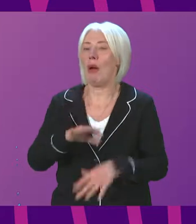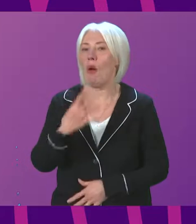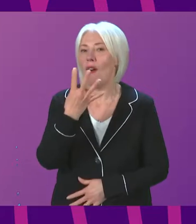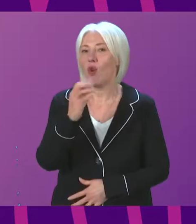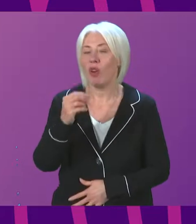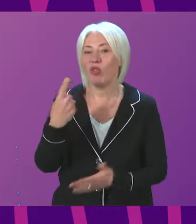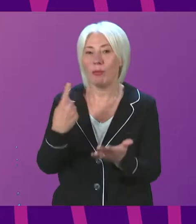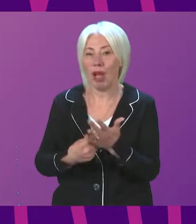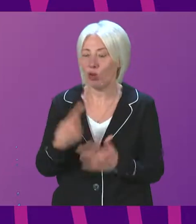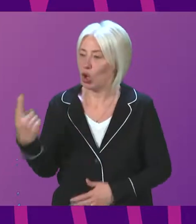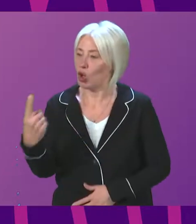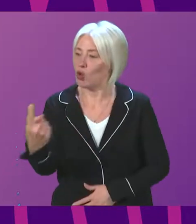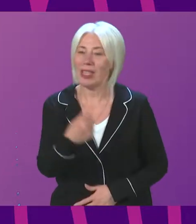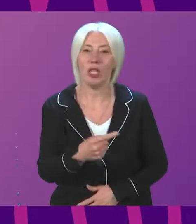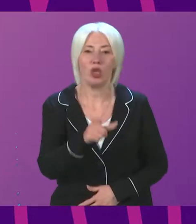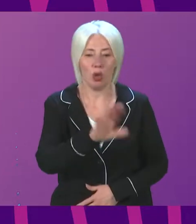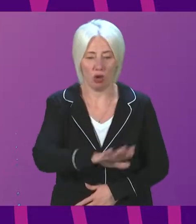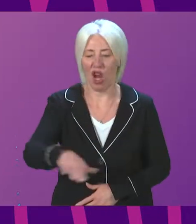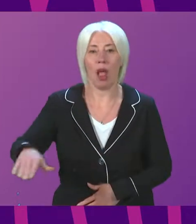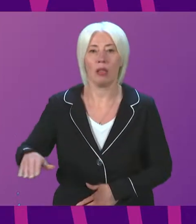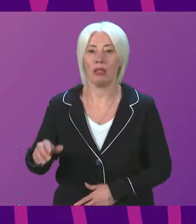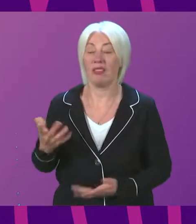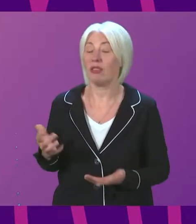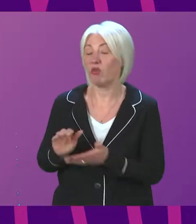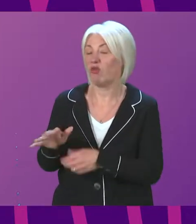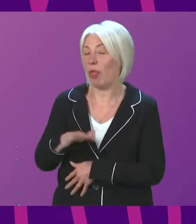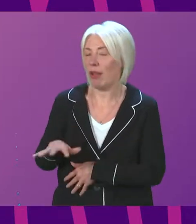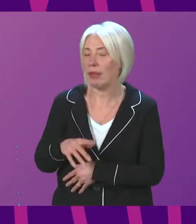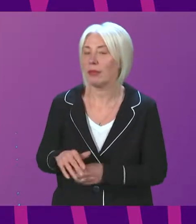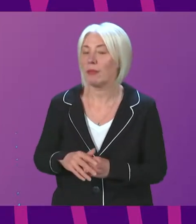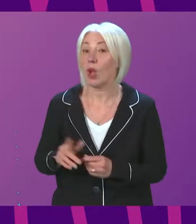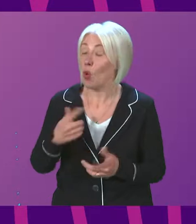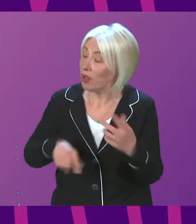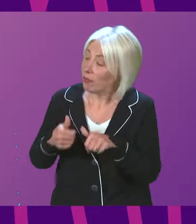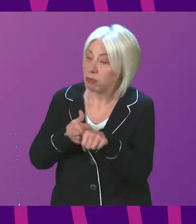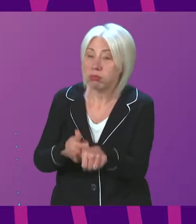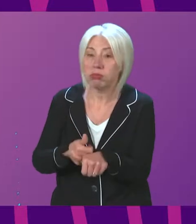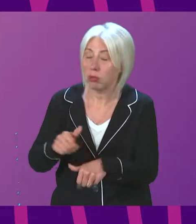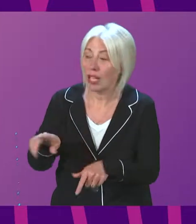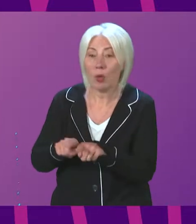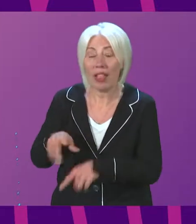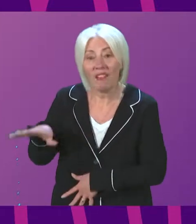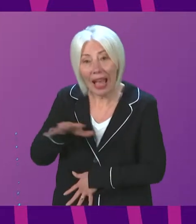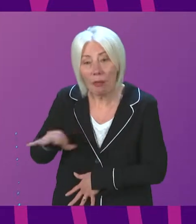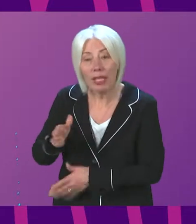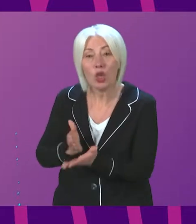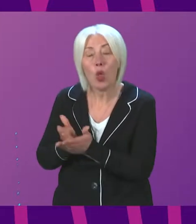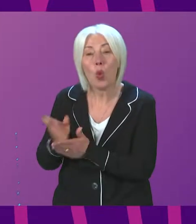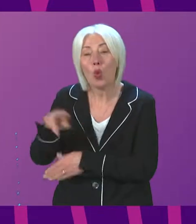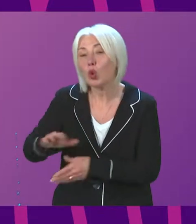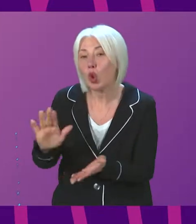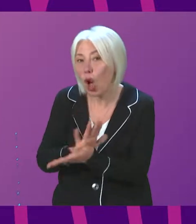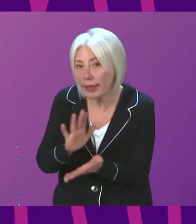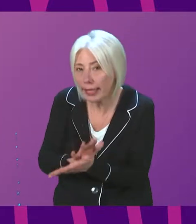of support per pupil to families in addition we have continued to support eligible families during school holidays